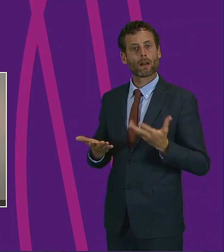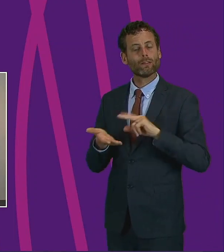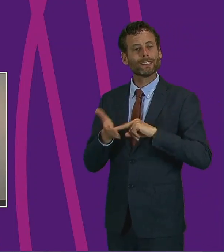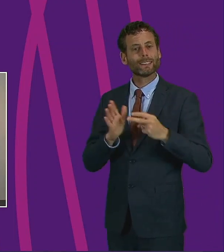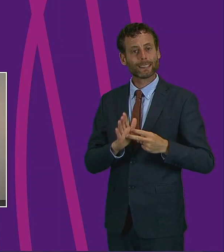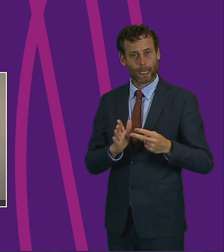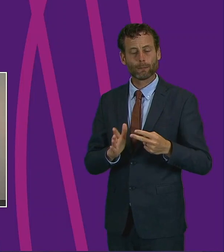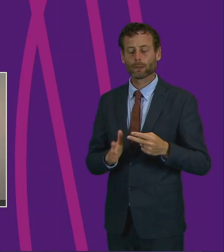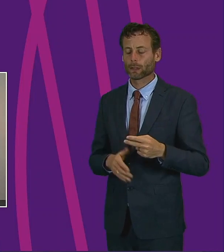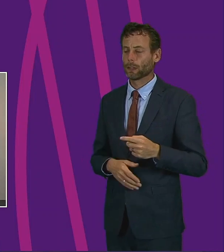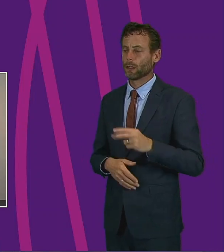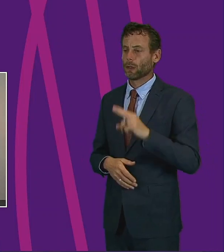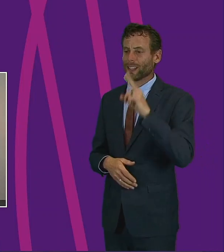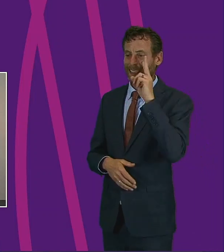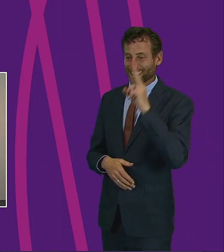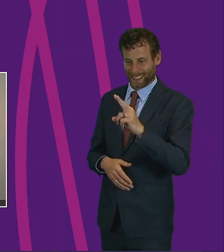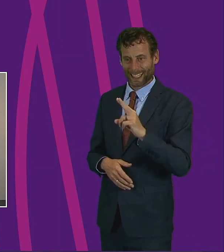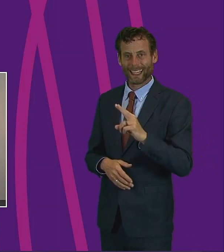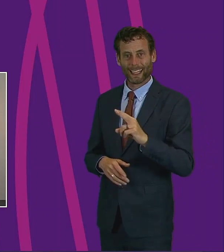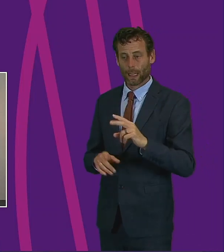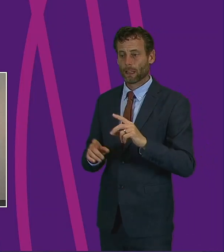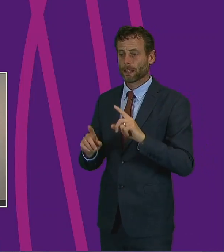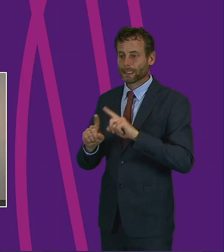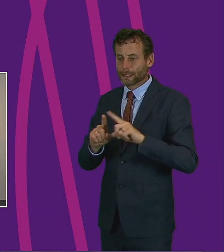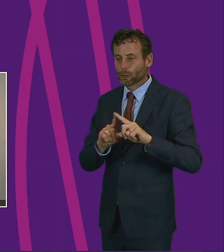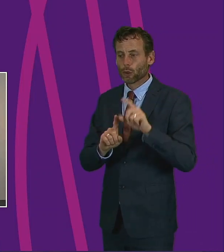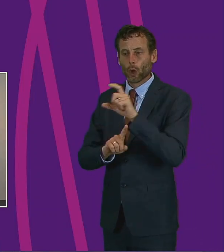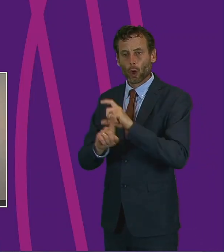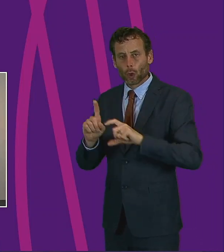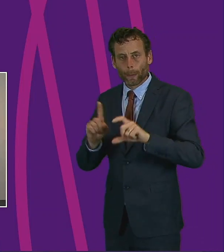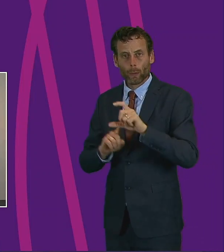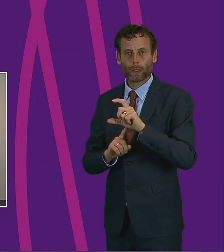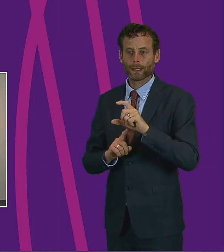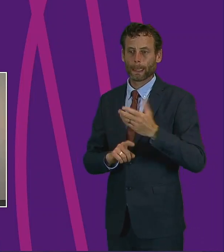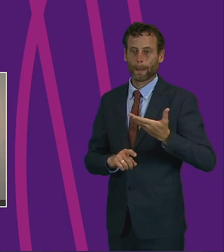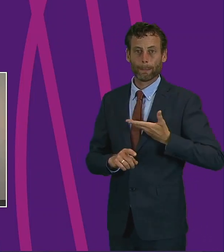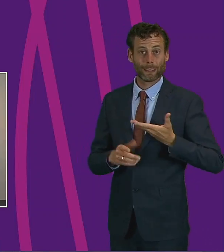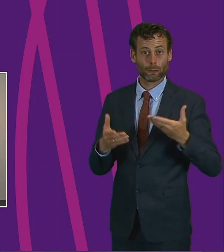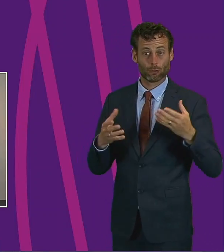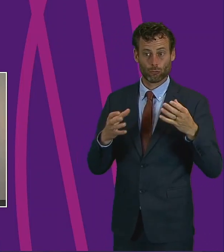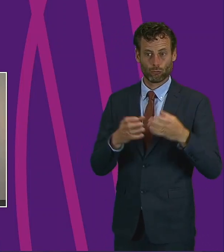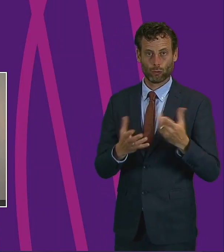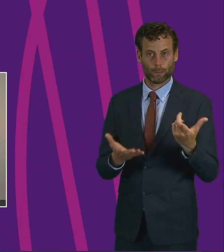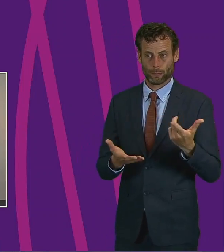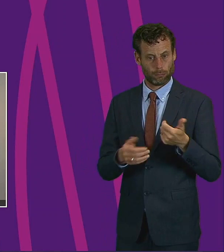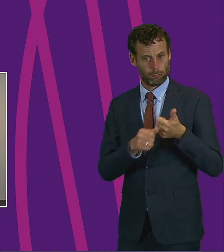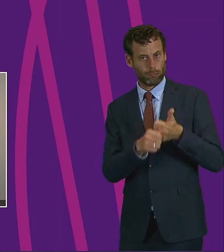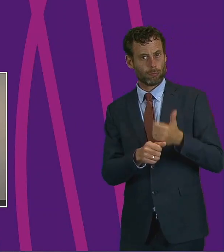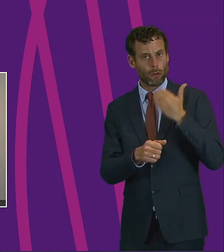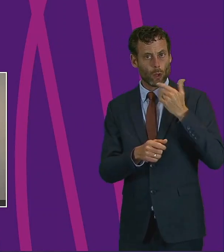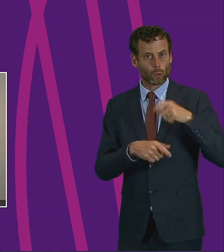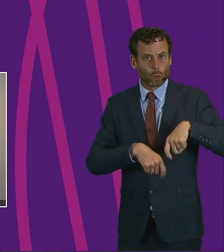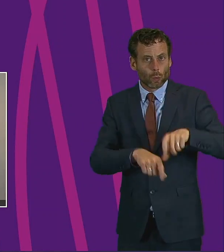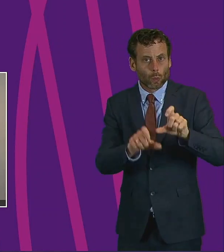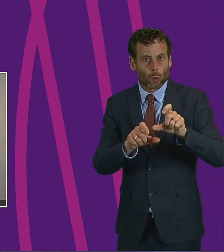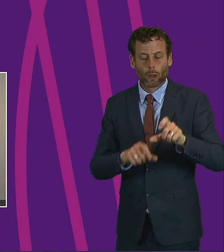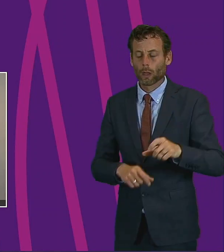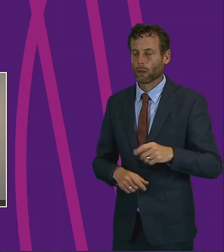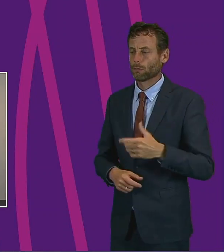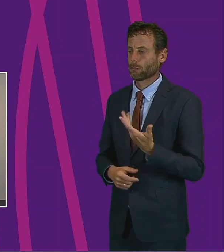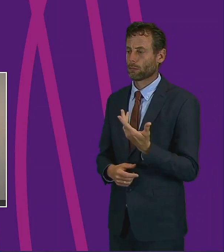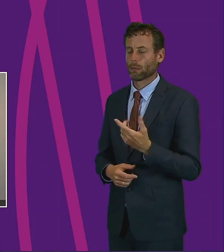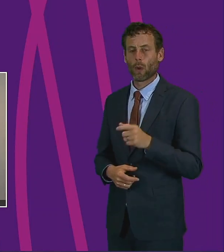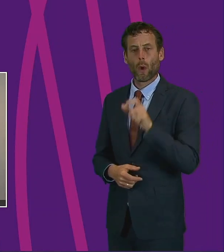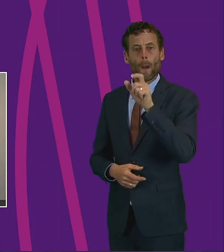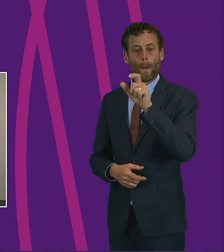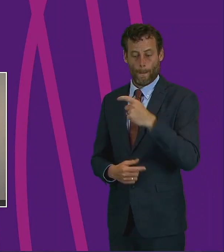criteria, still see many community groups and businesses falling between the cracks. We have personal trainers with our own gyms,